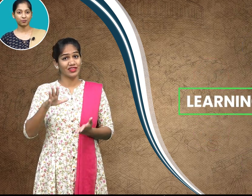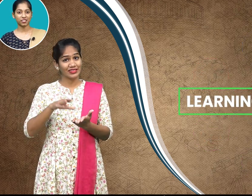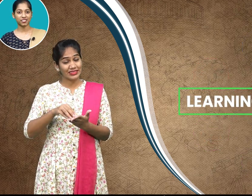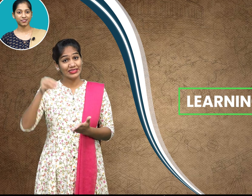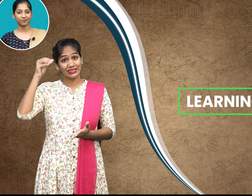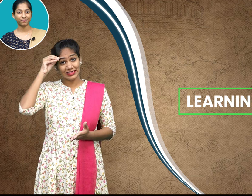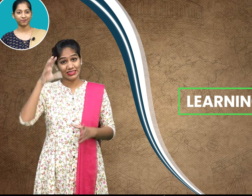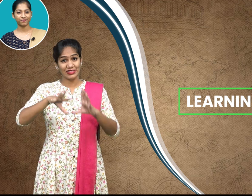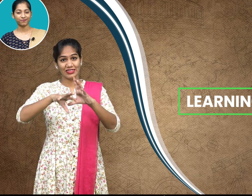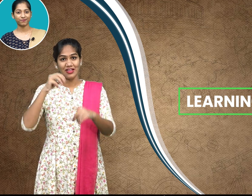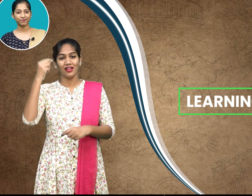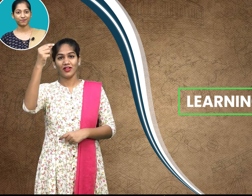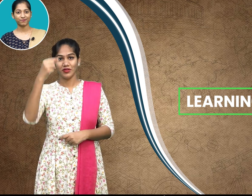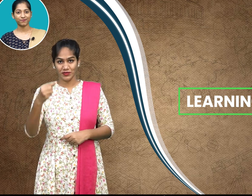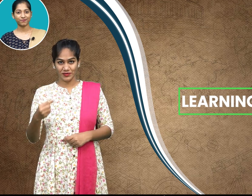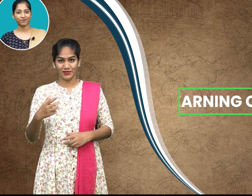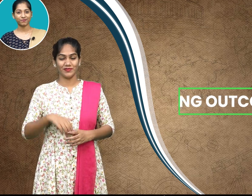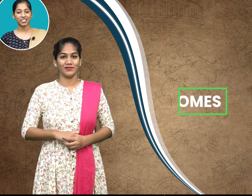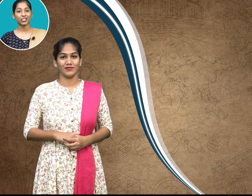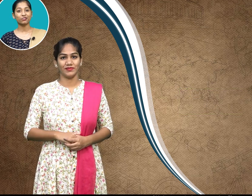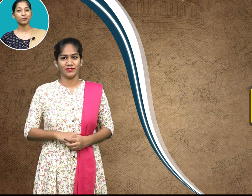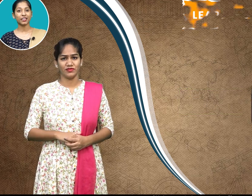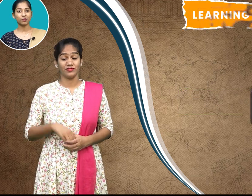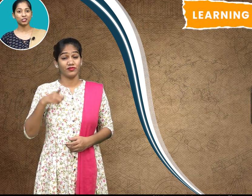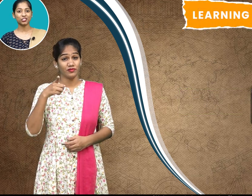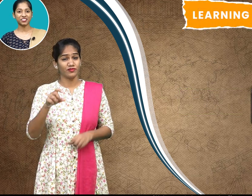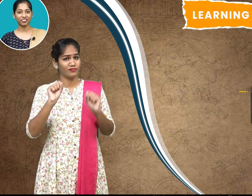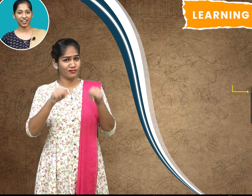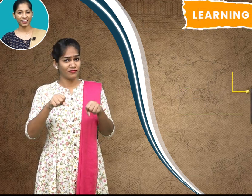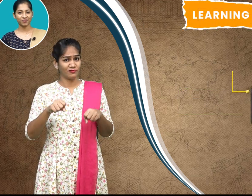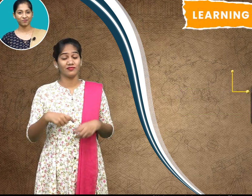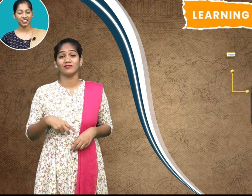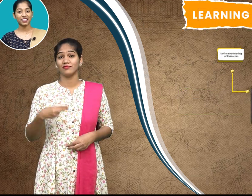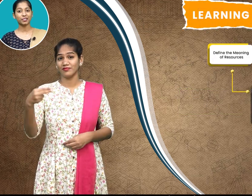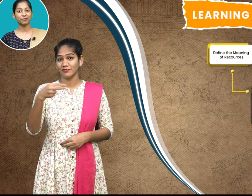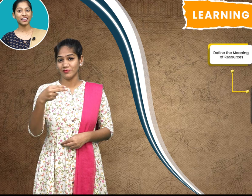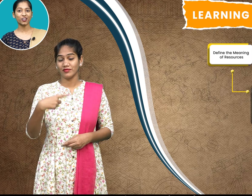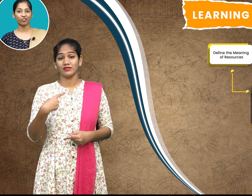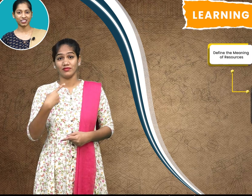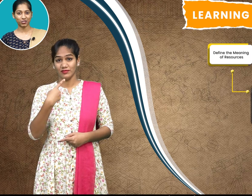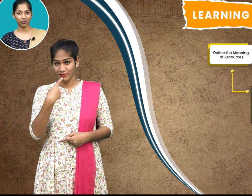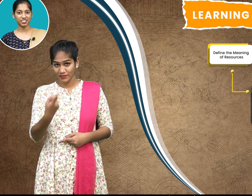you will be able to define the meaning of resources